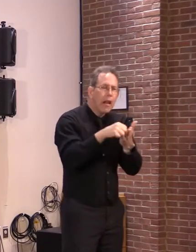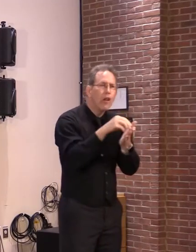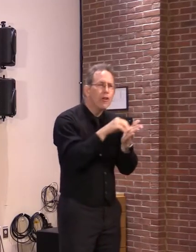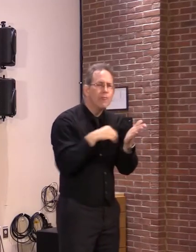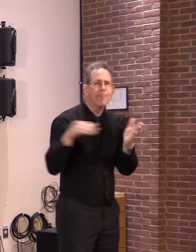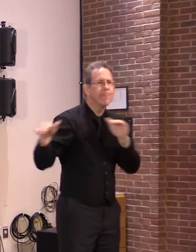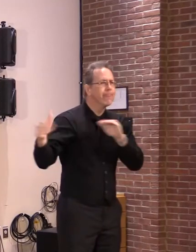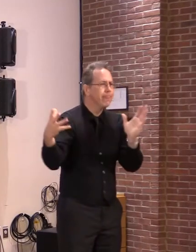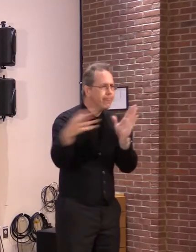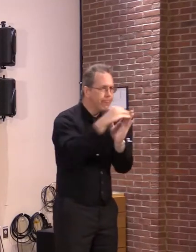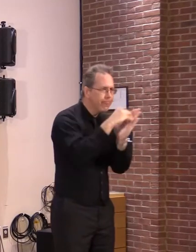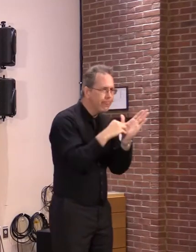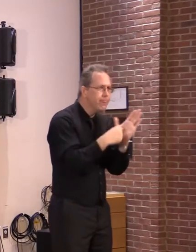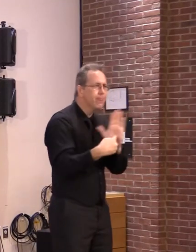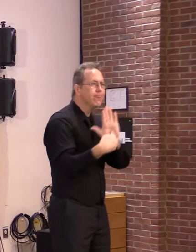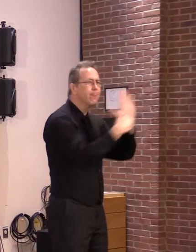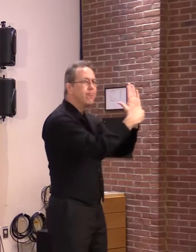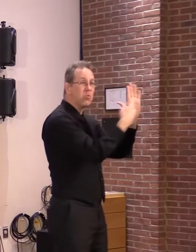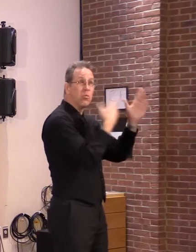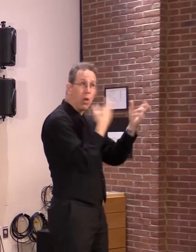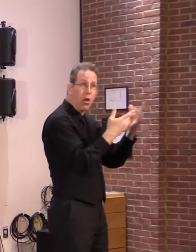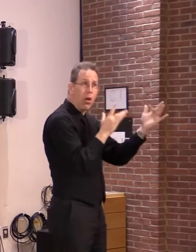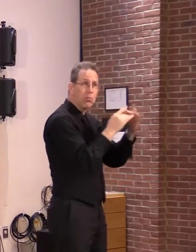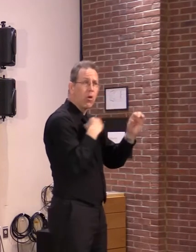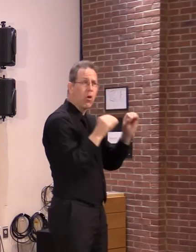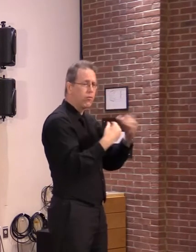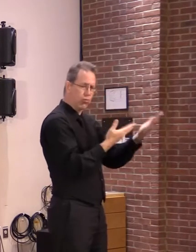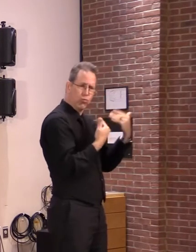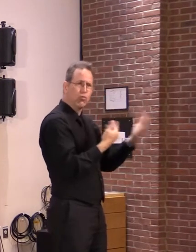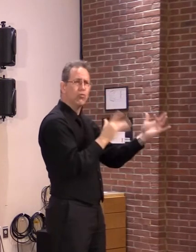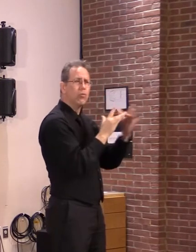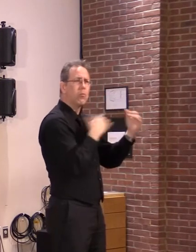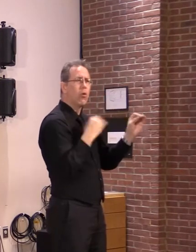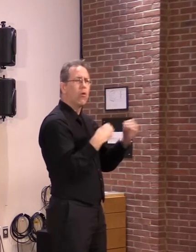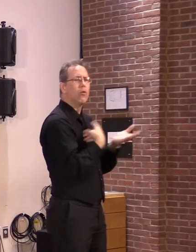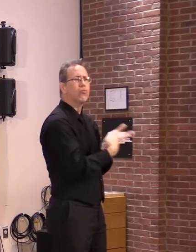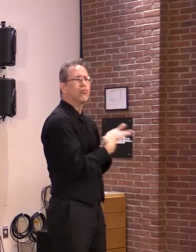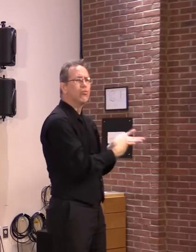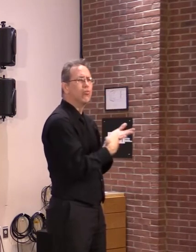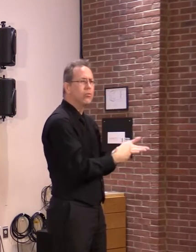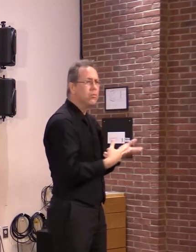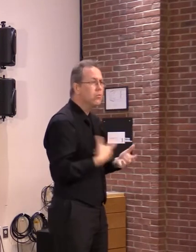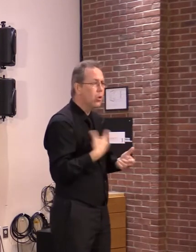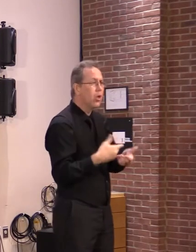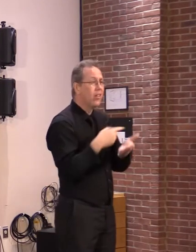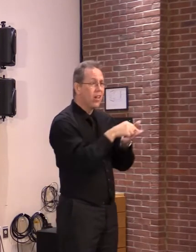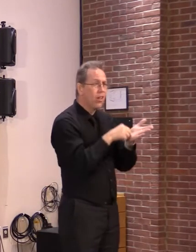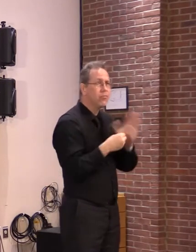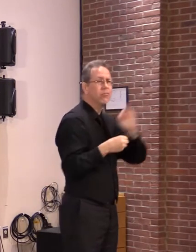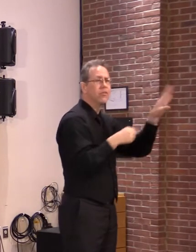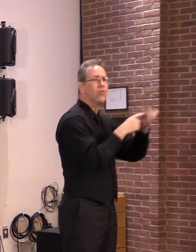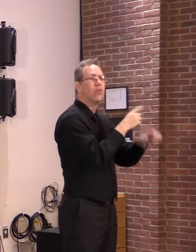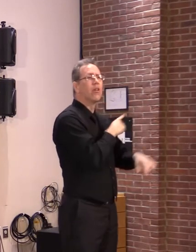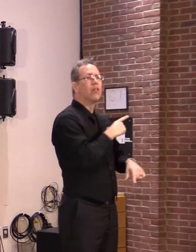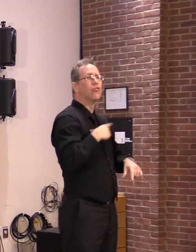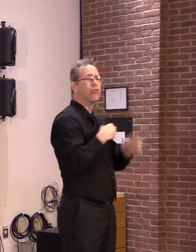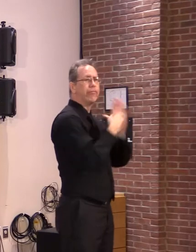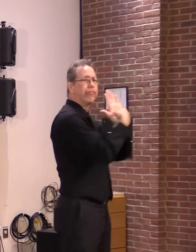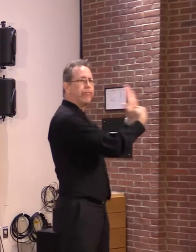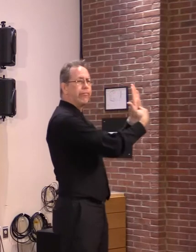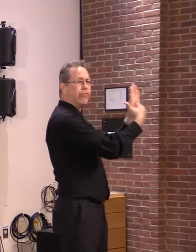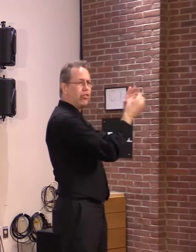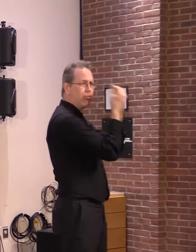can get them from my office. And they're also, you know, they've been submitted in legislative testimony and whatnot. So you can find it there. But my office,